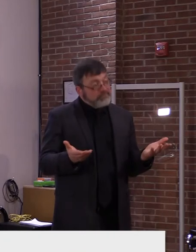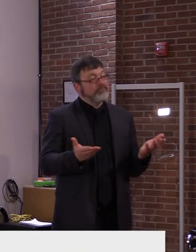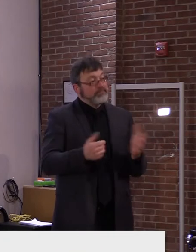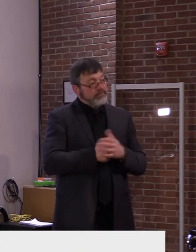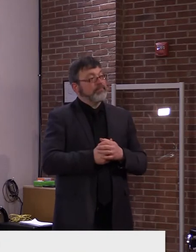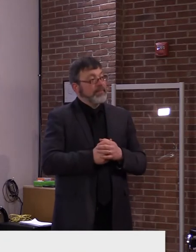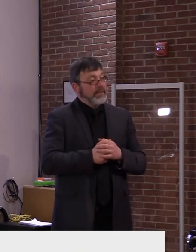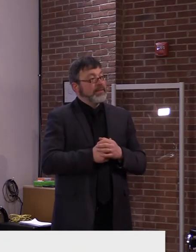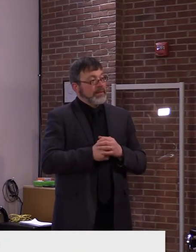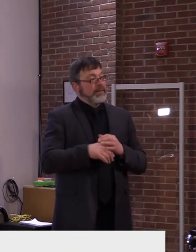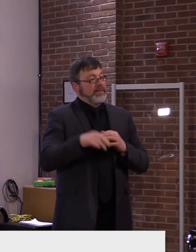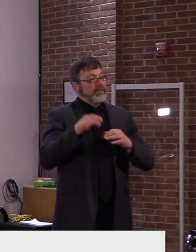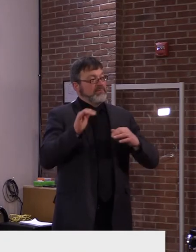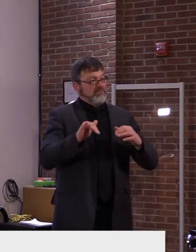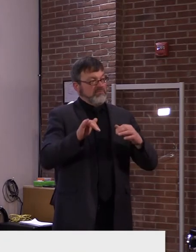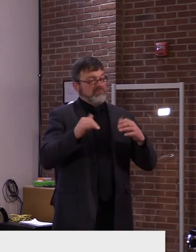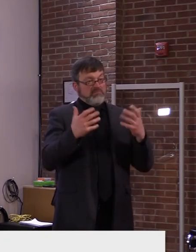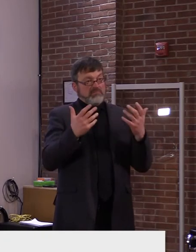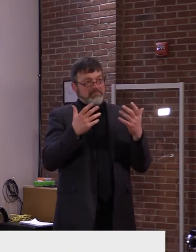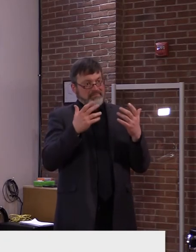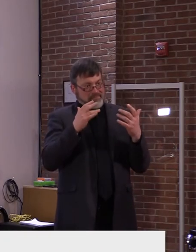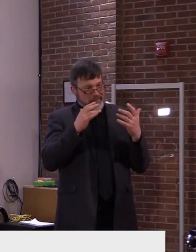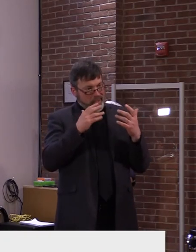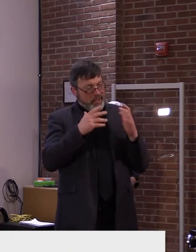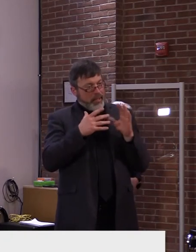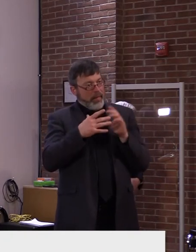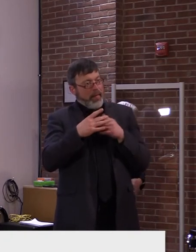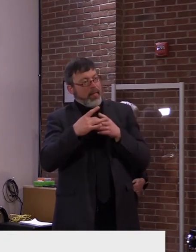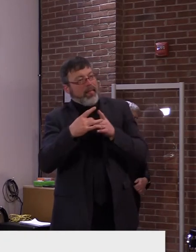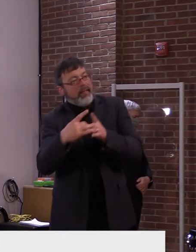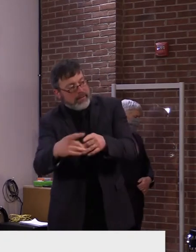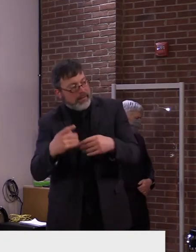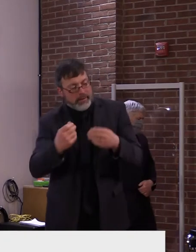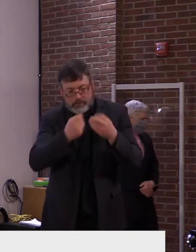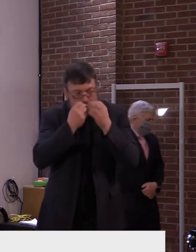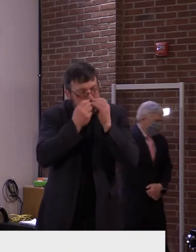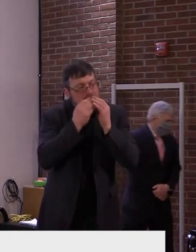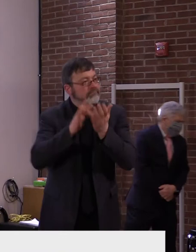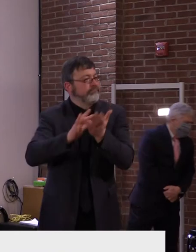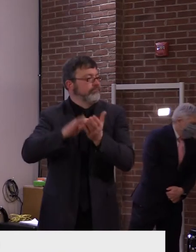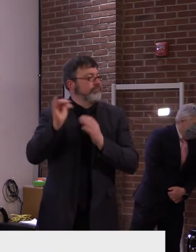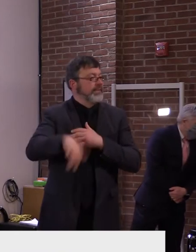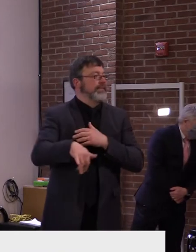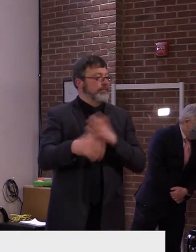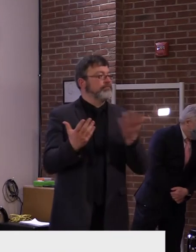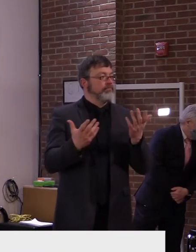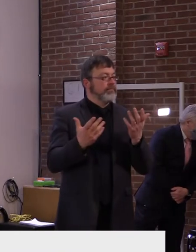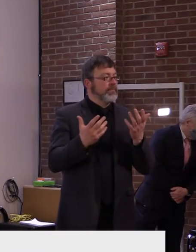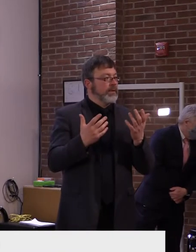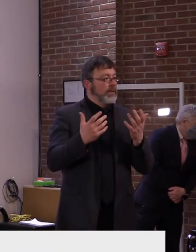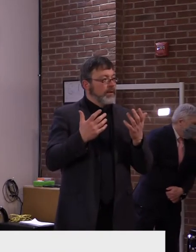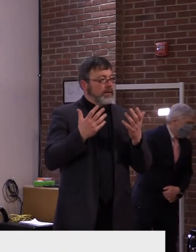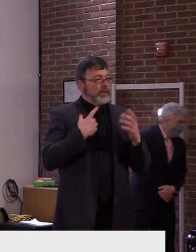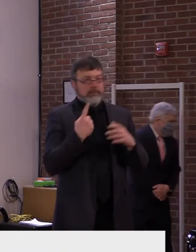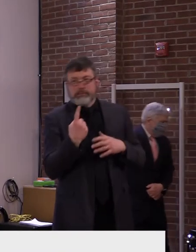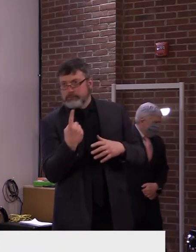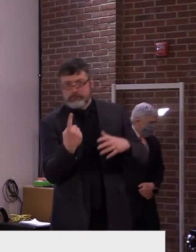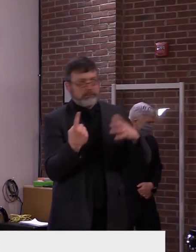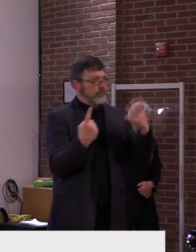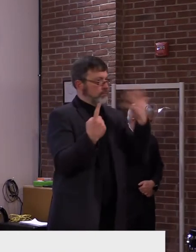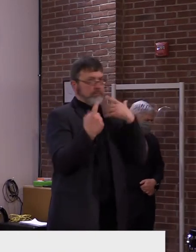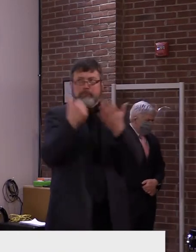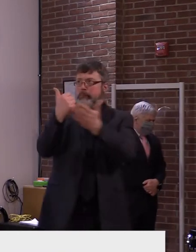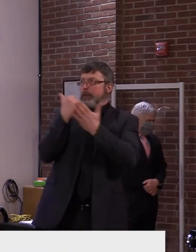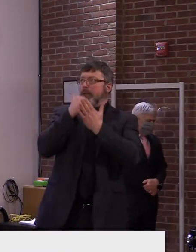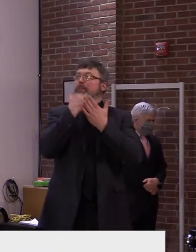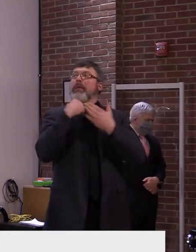Secondly, the fact that being alone, they had no one to rescue them if they overdosed. So that there was a, uh,